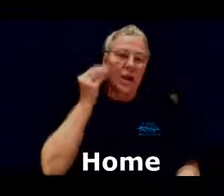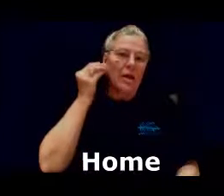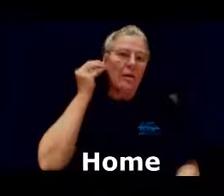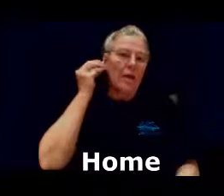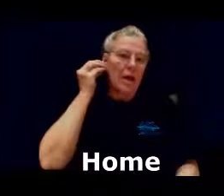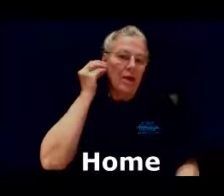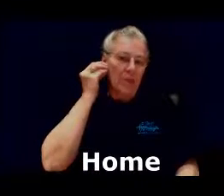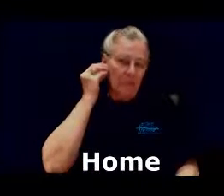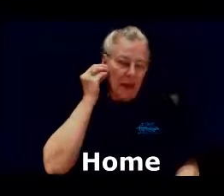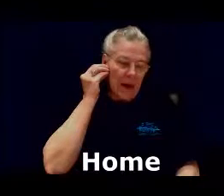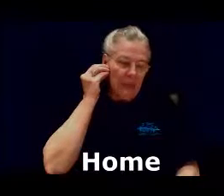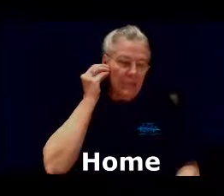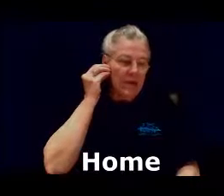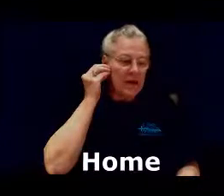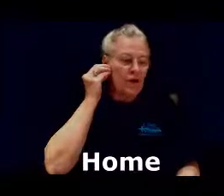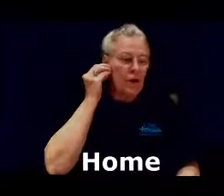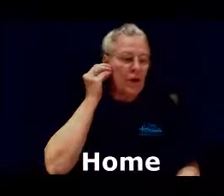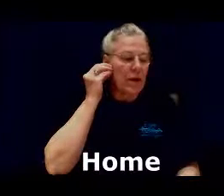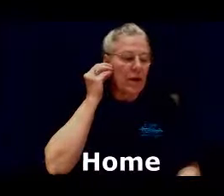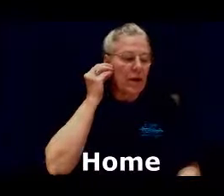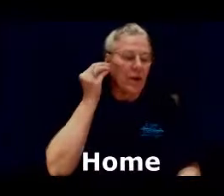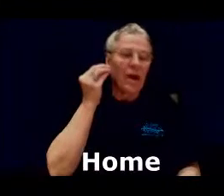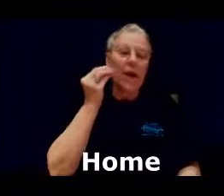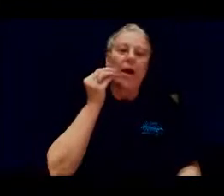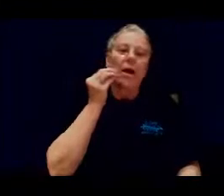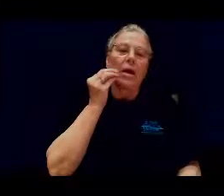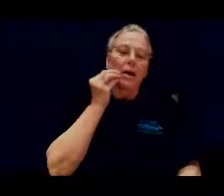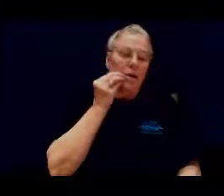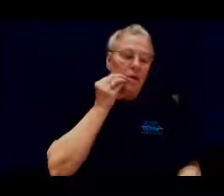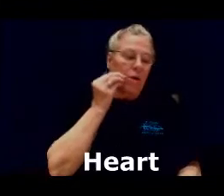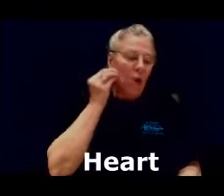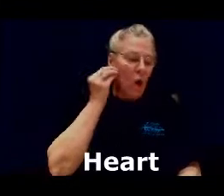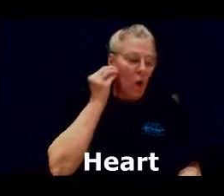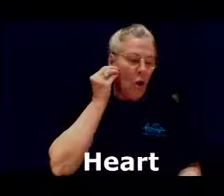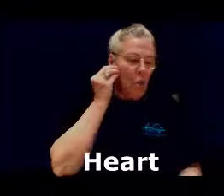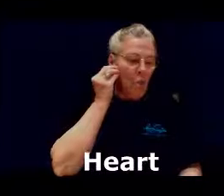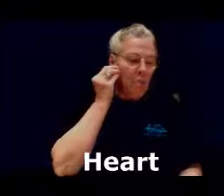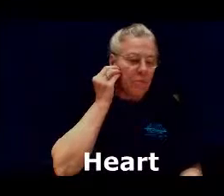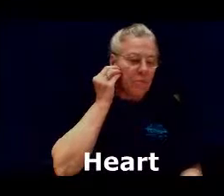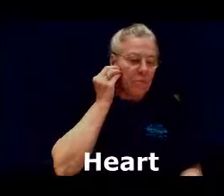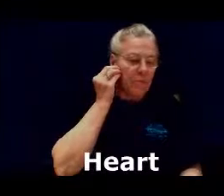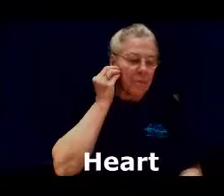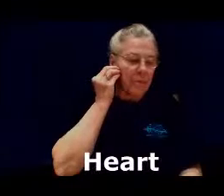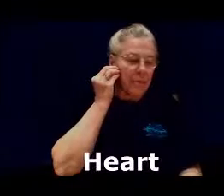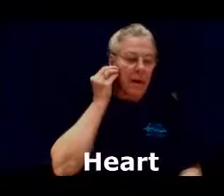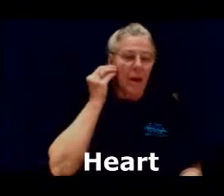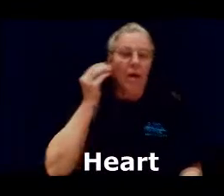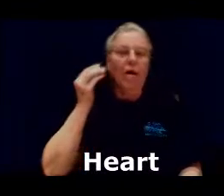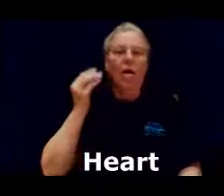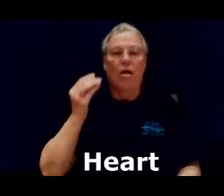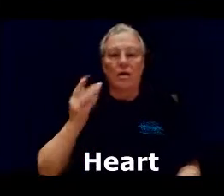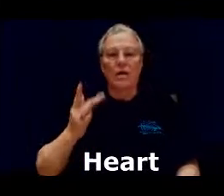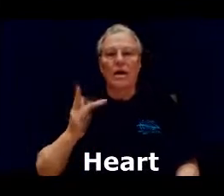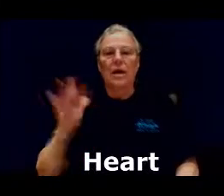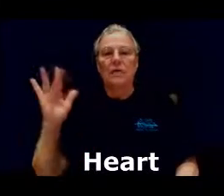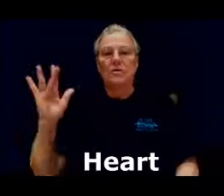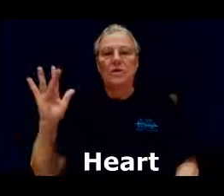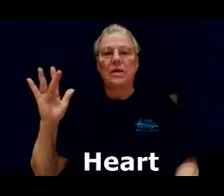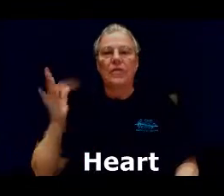mouth and then back up next to your ear home heart center